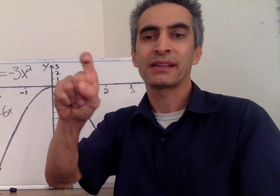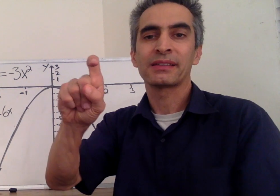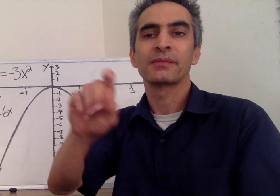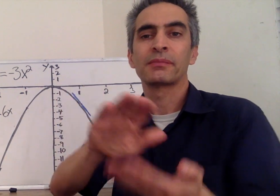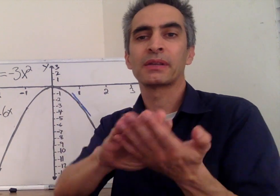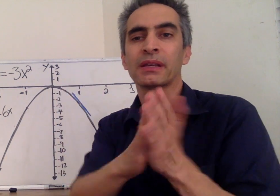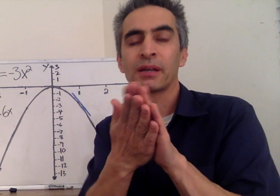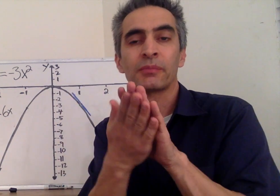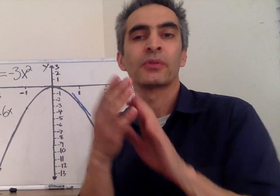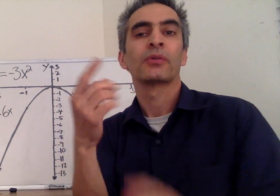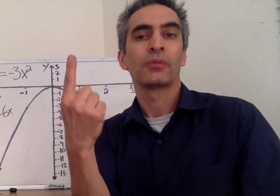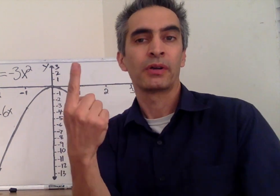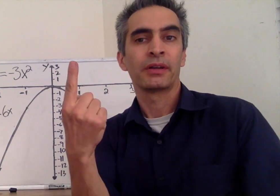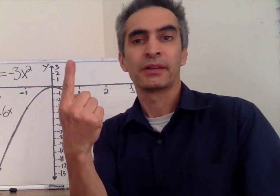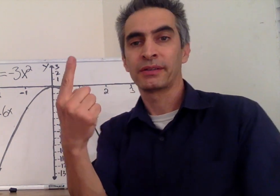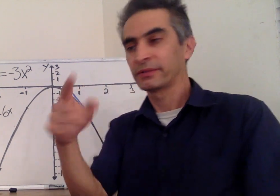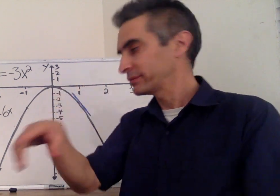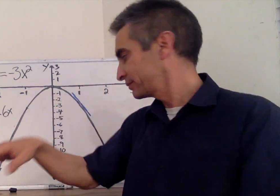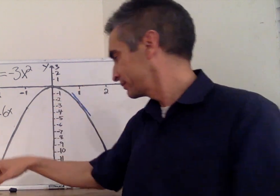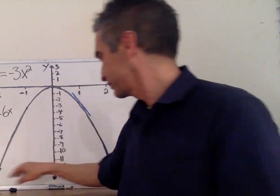What becomes 1.